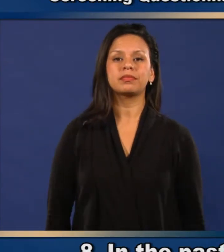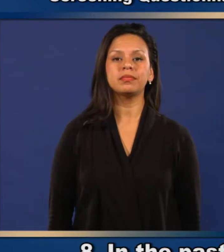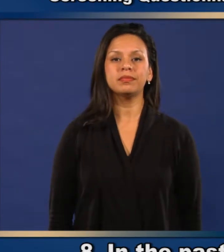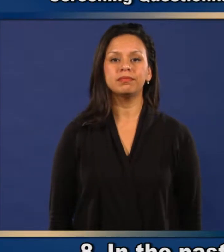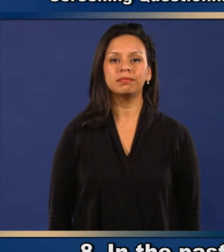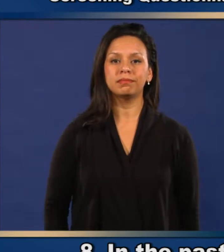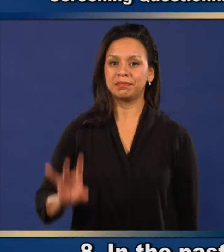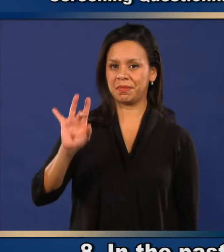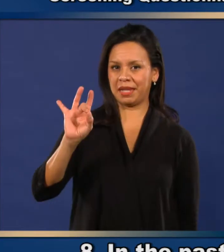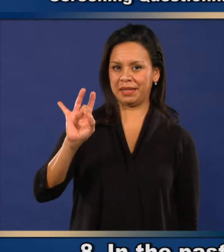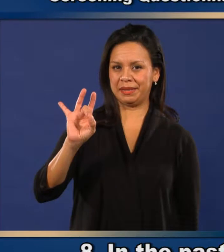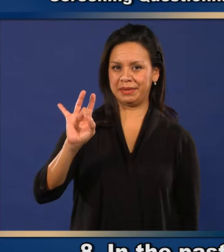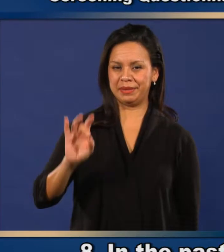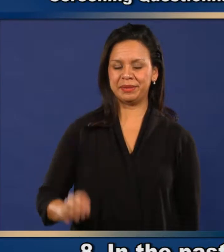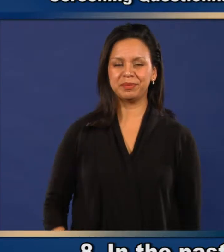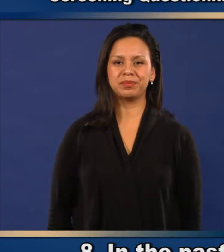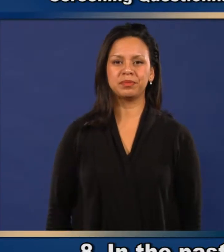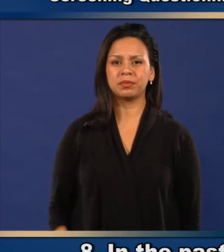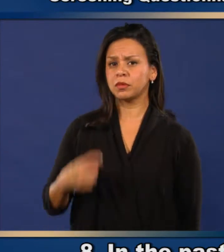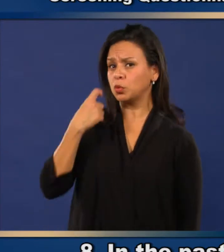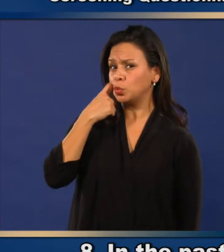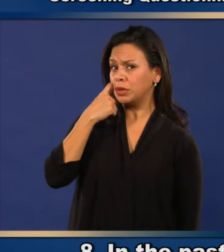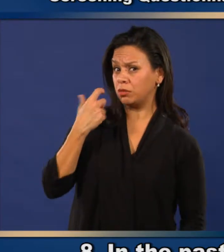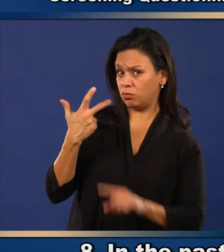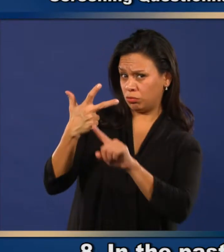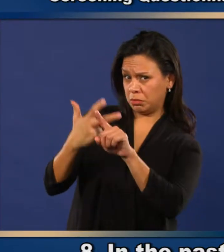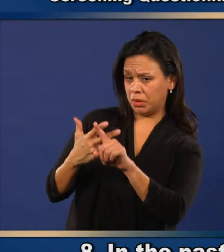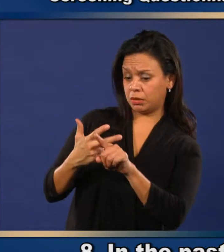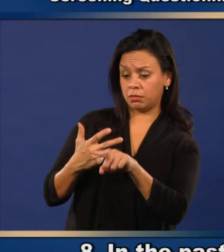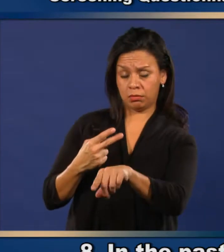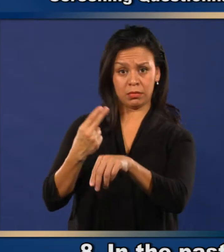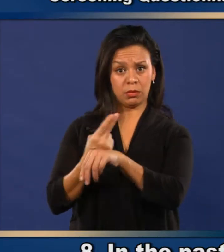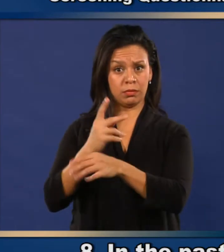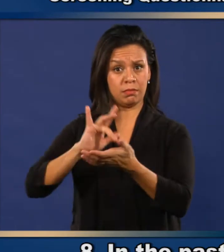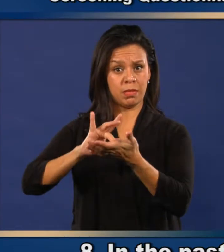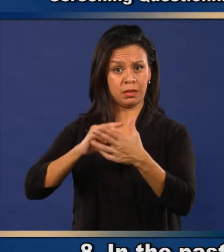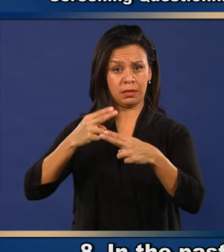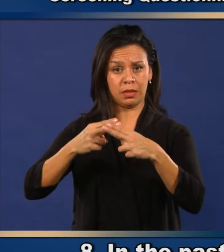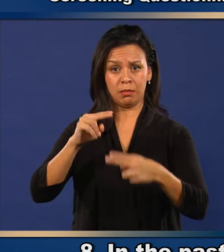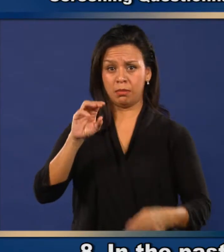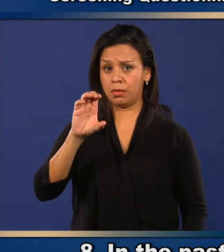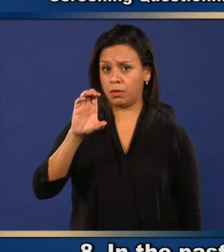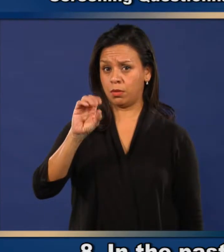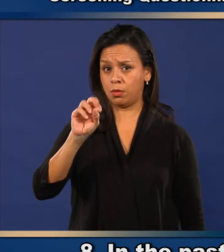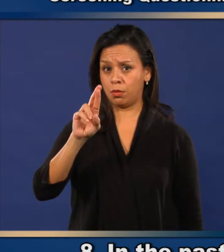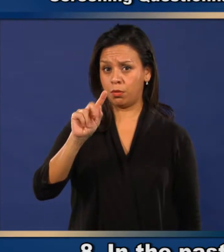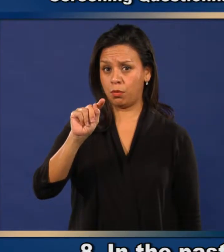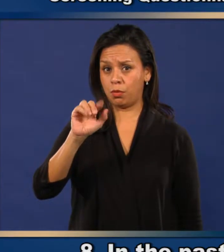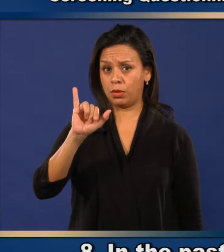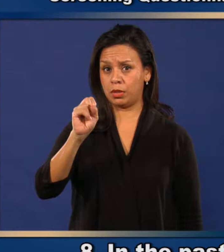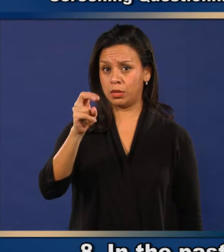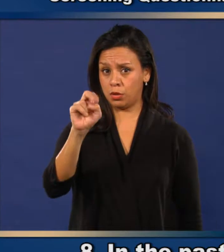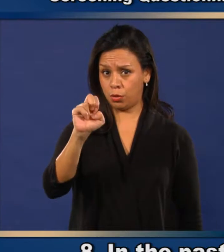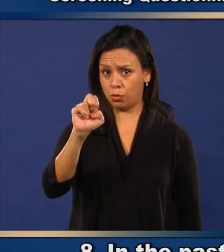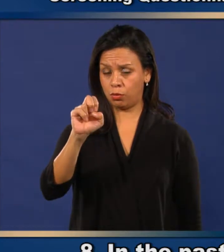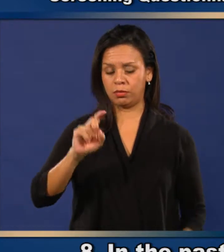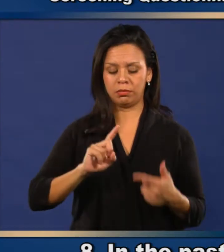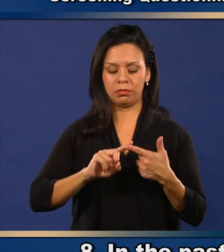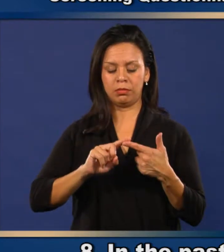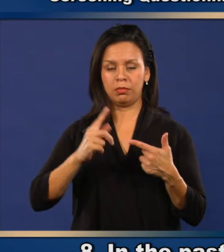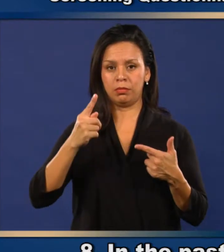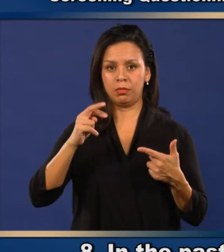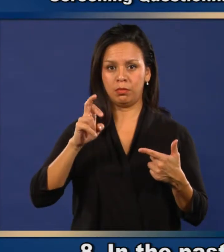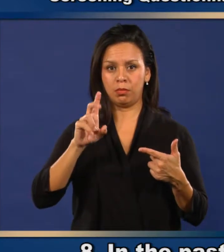Number 8. In the past 3 months, has the child taken cortisone,